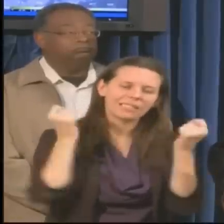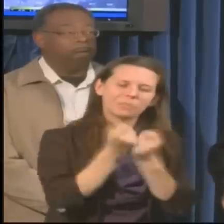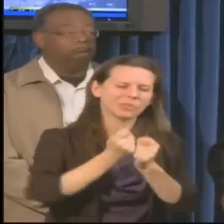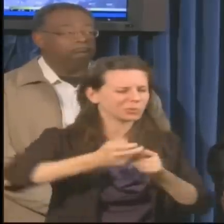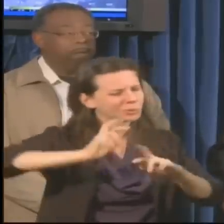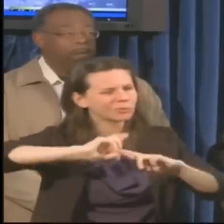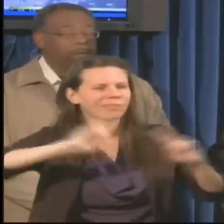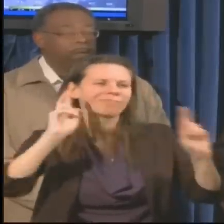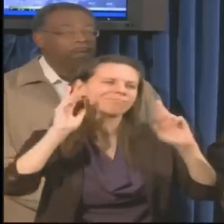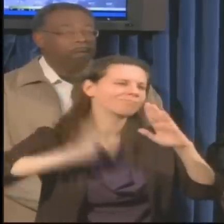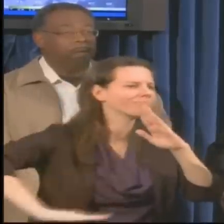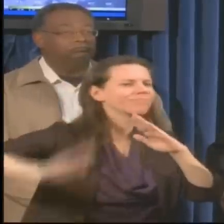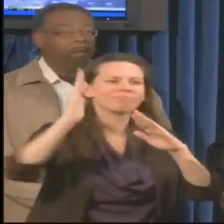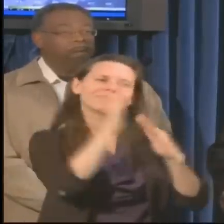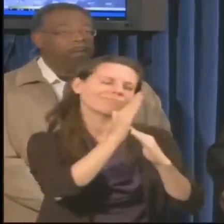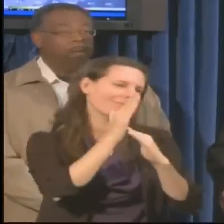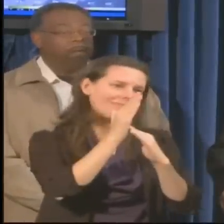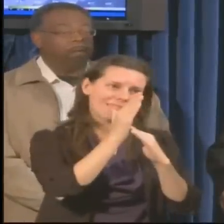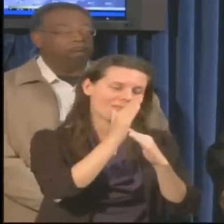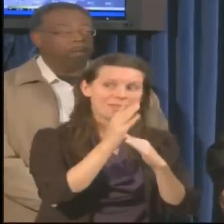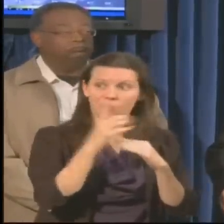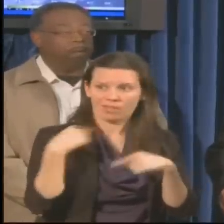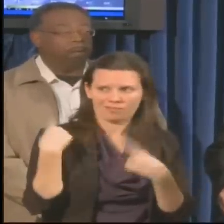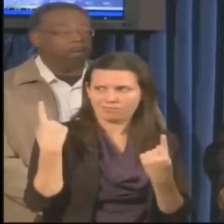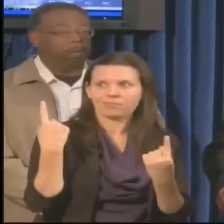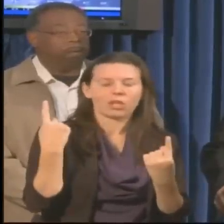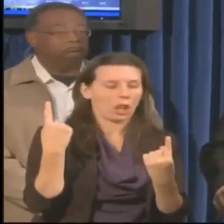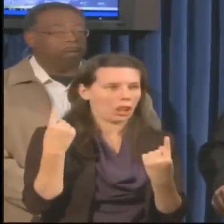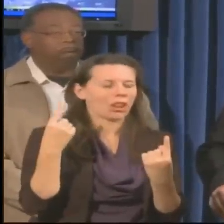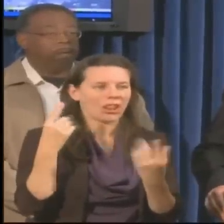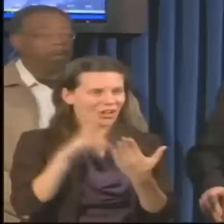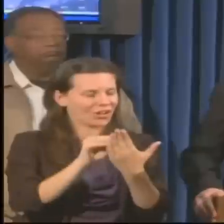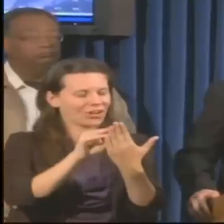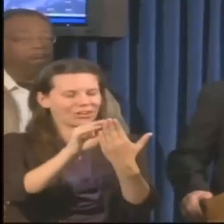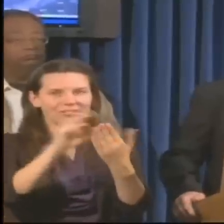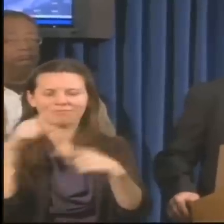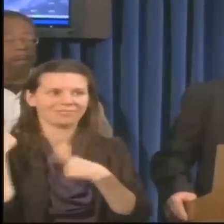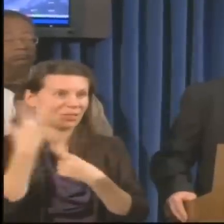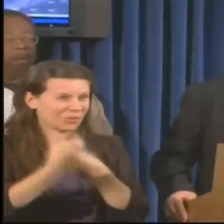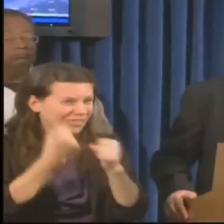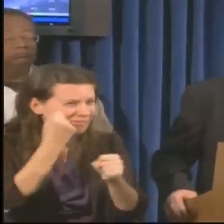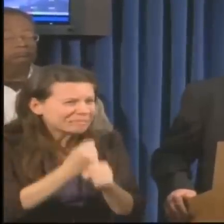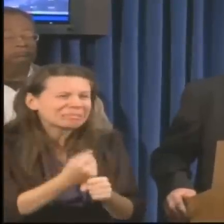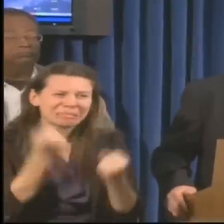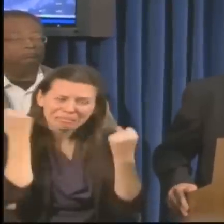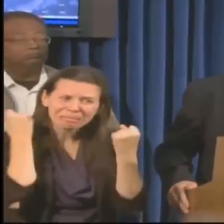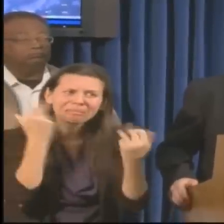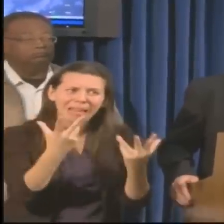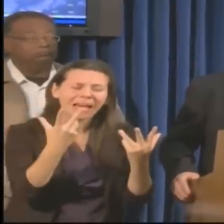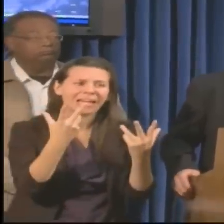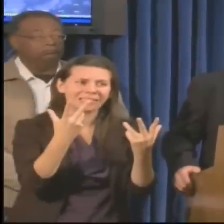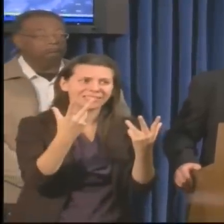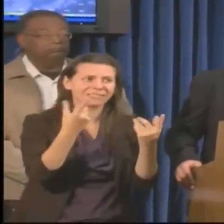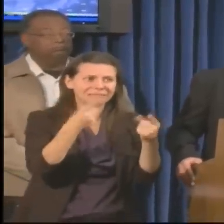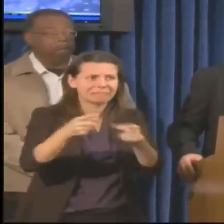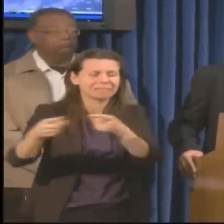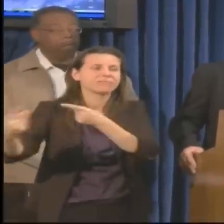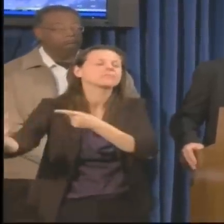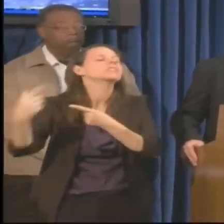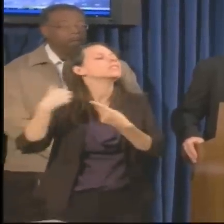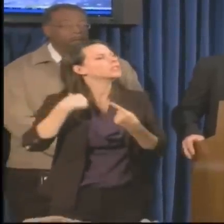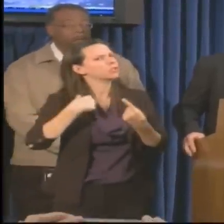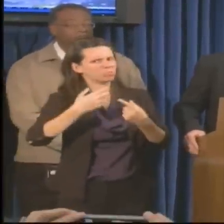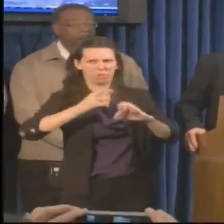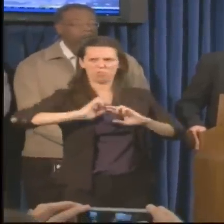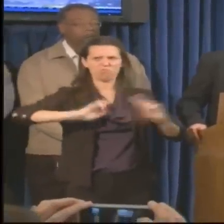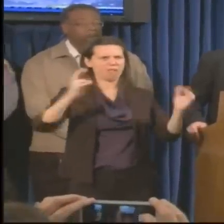a lot with every event. We've had a lot of them over the last three years. We are well prepared. The city, state,